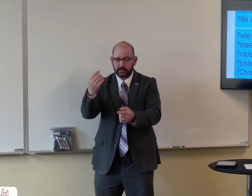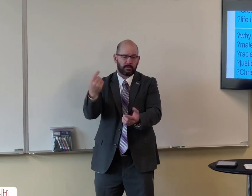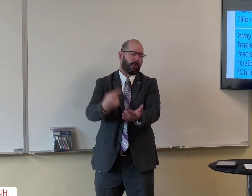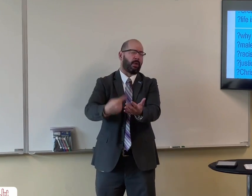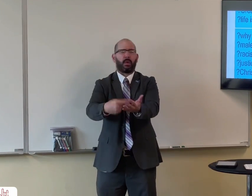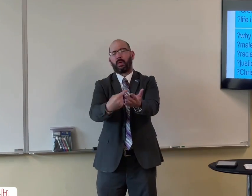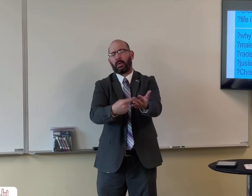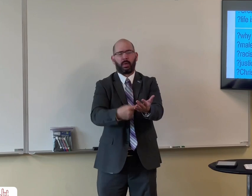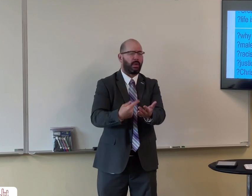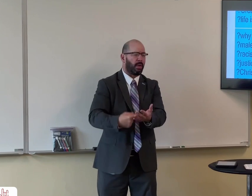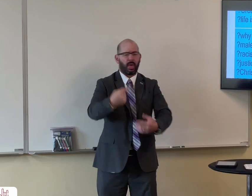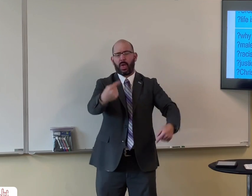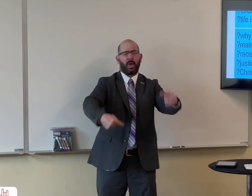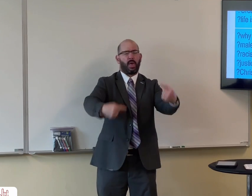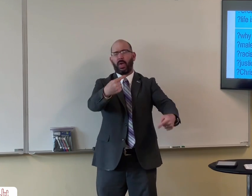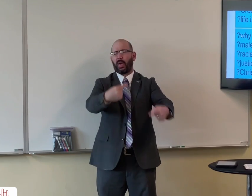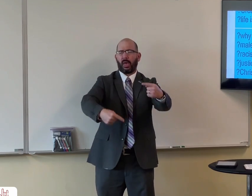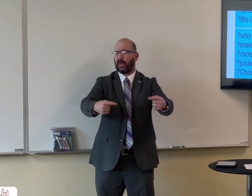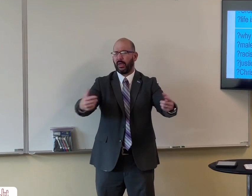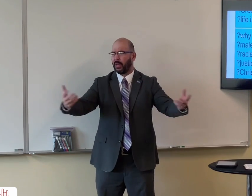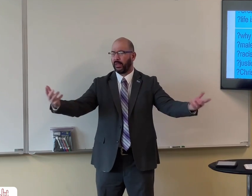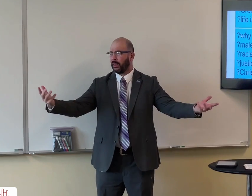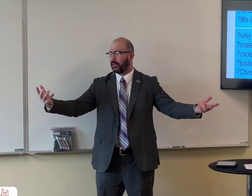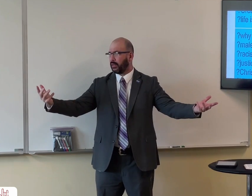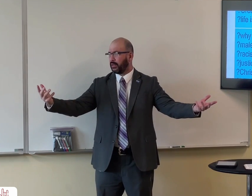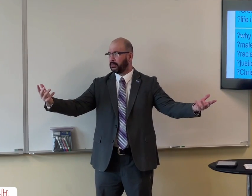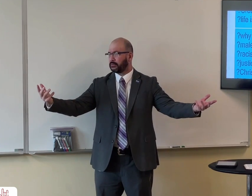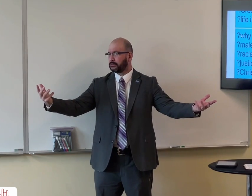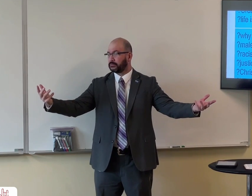The culture, they're discussing everything, they're arguing about it all the time.